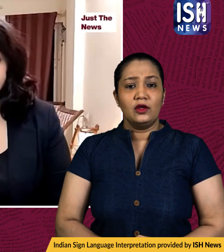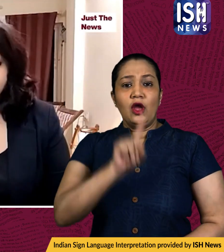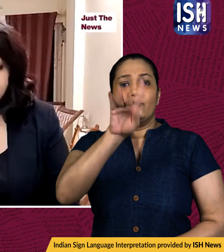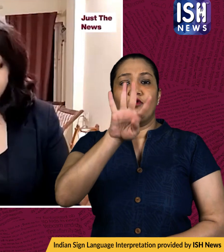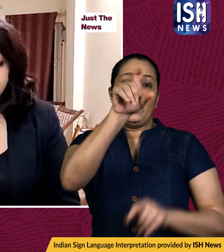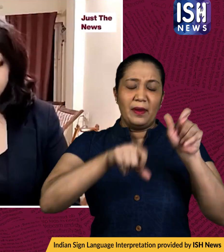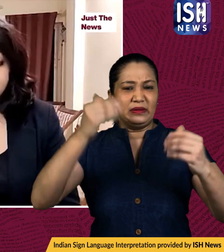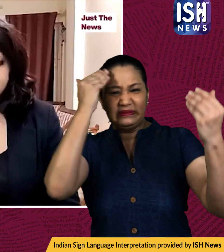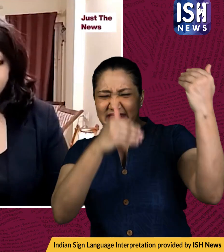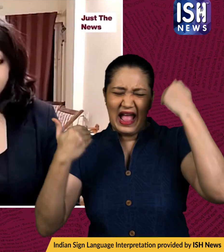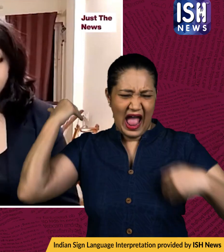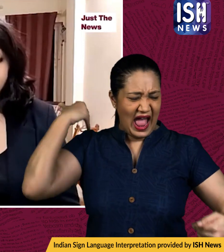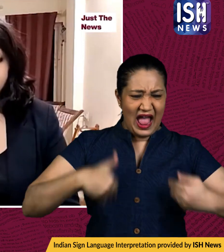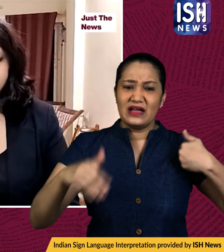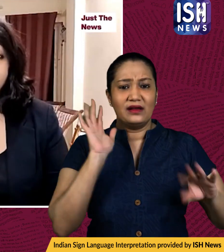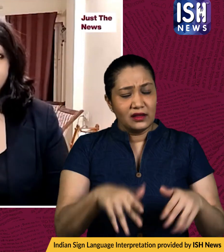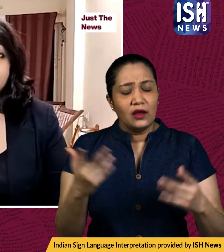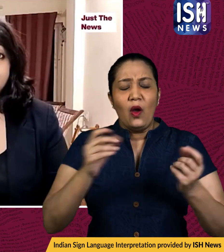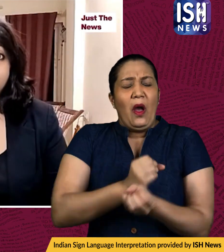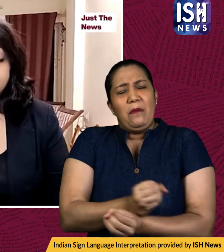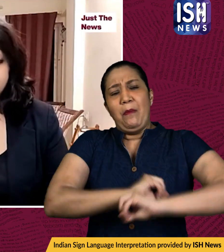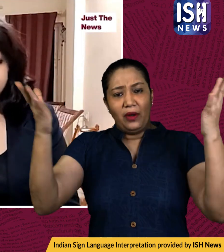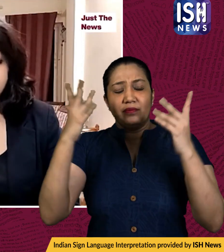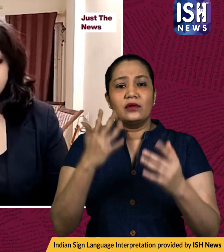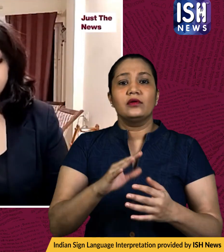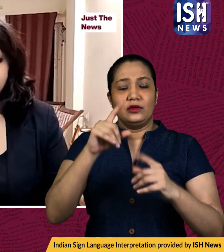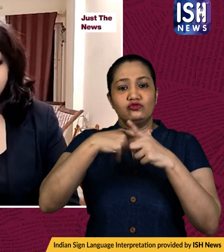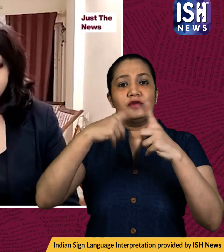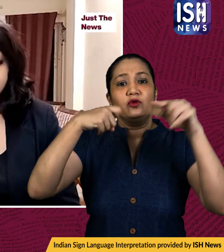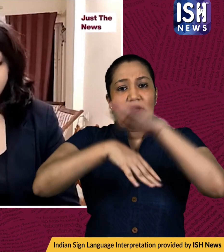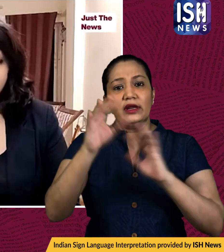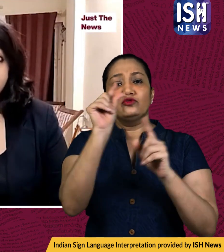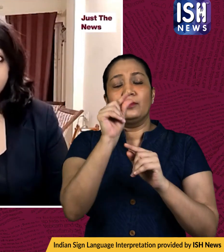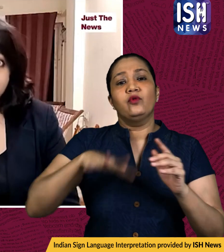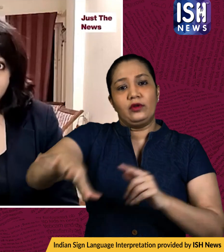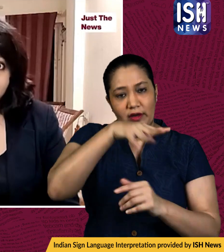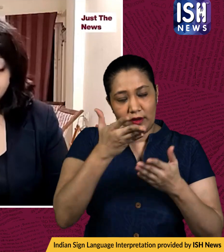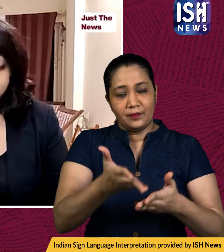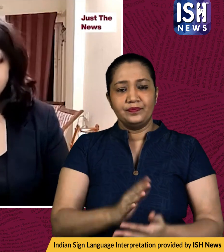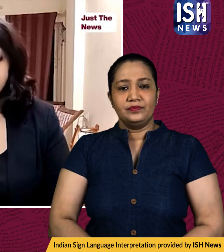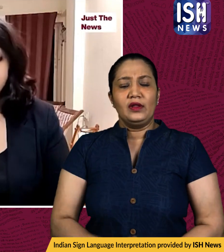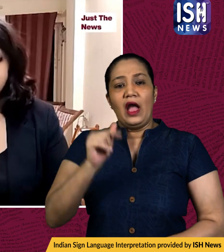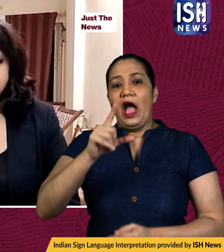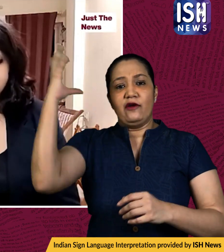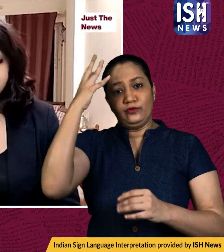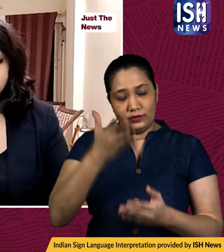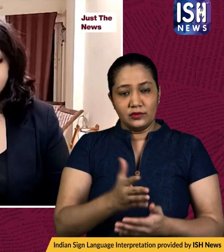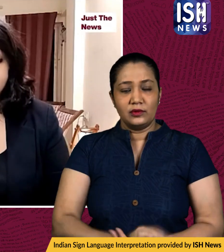14 others were injured in a powerful explosion in jammu and kashmir's udhampur town today afternoon the victims appear to be